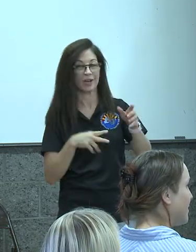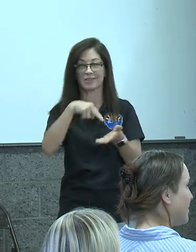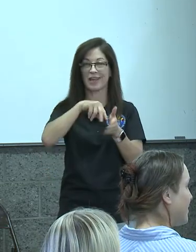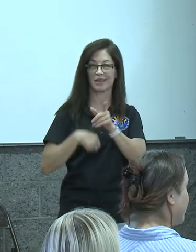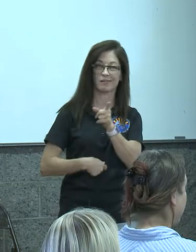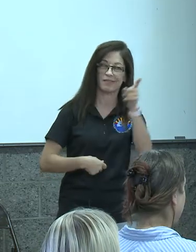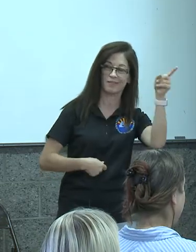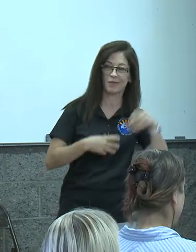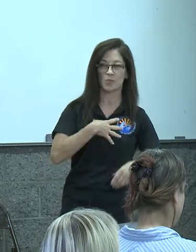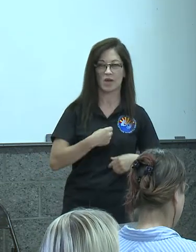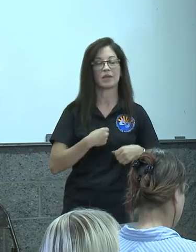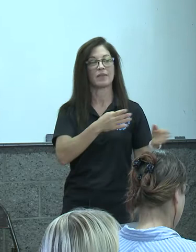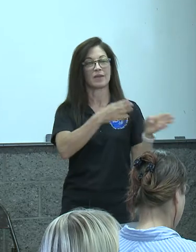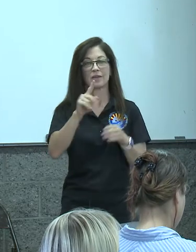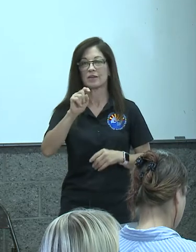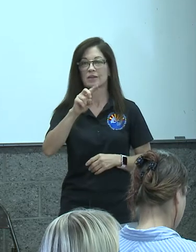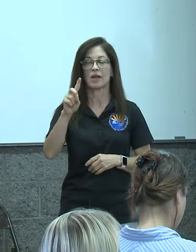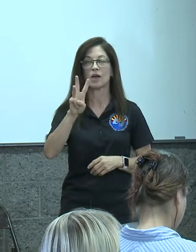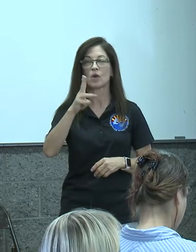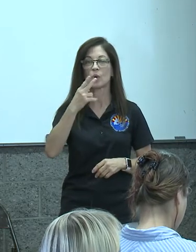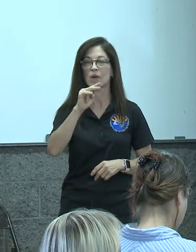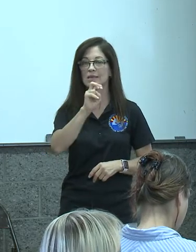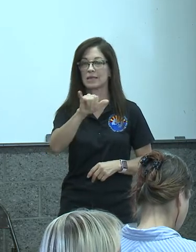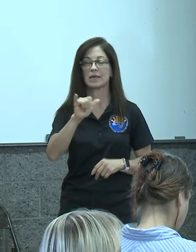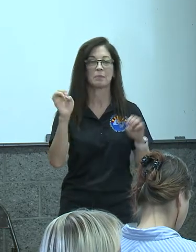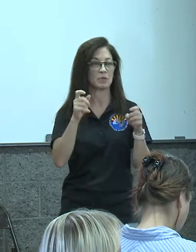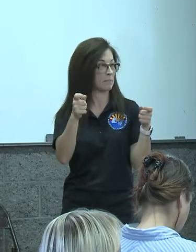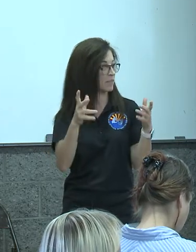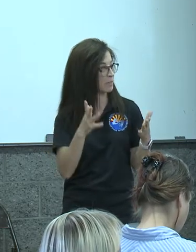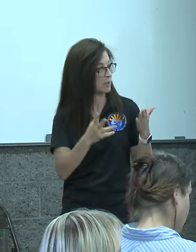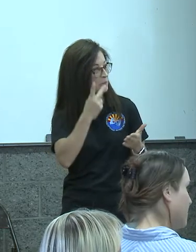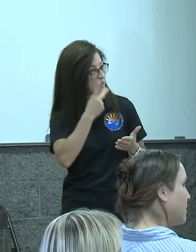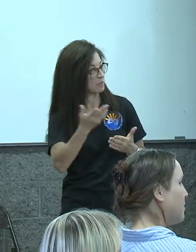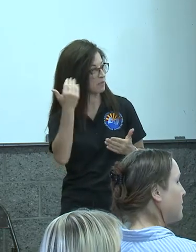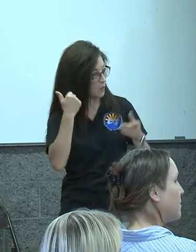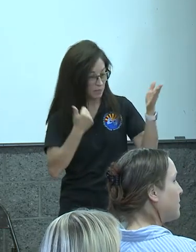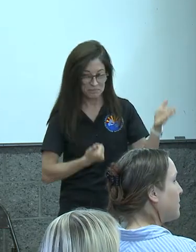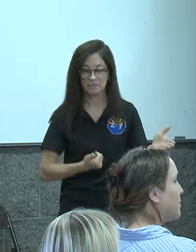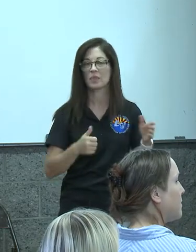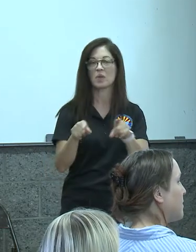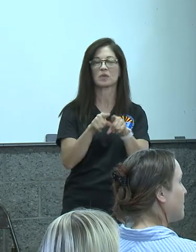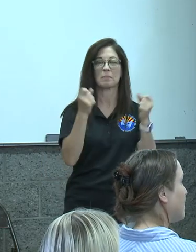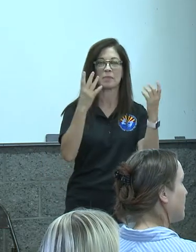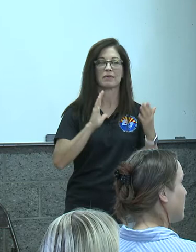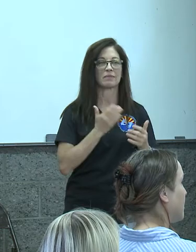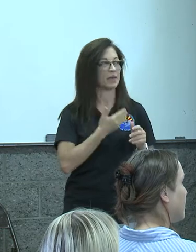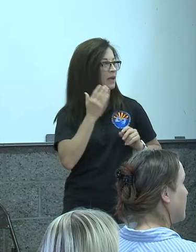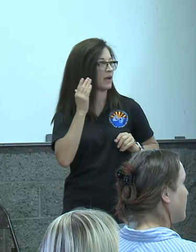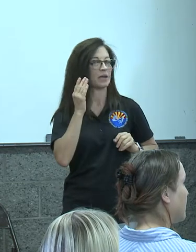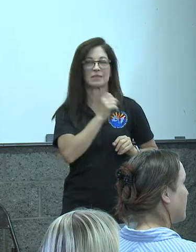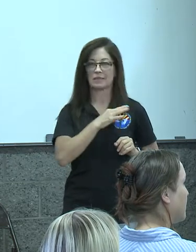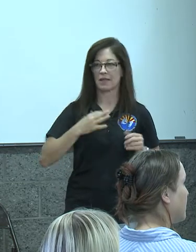and then todd whitney our emergency manager is there you may have seen him as well as a lot of our folks who are